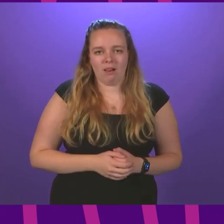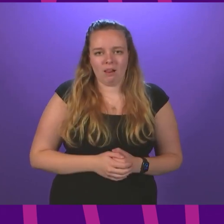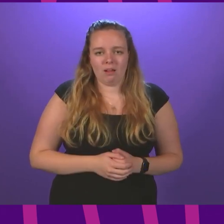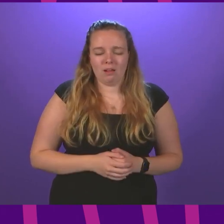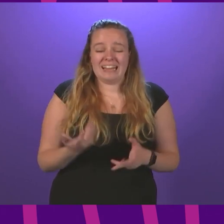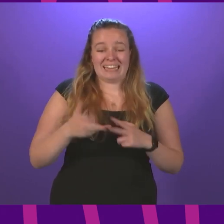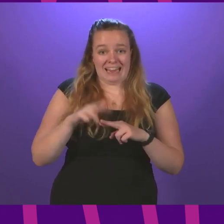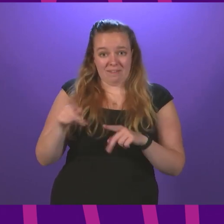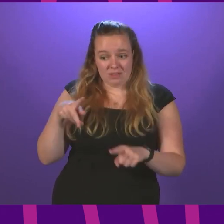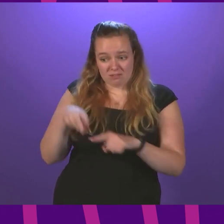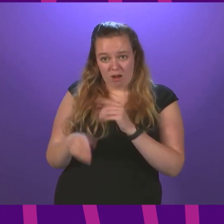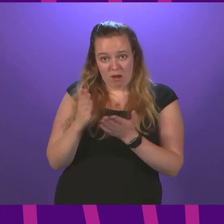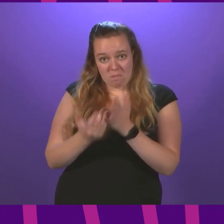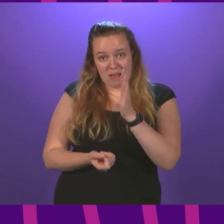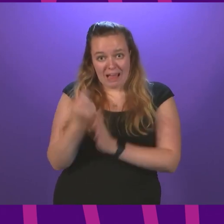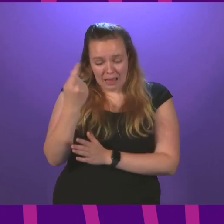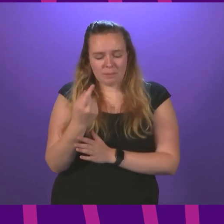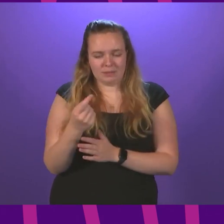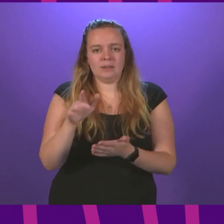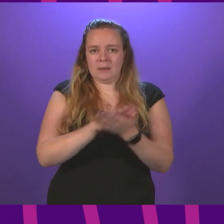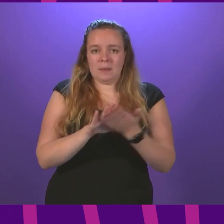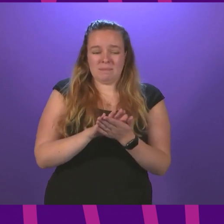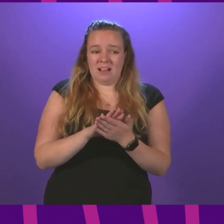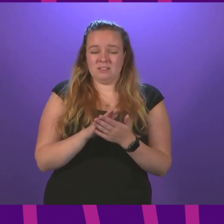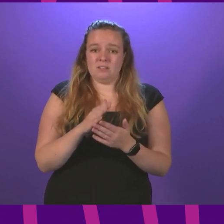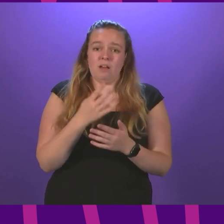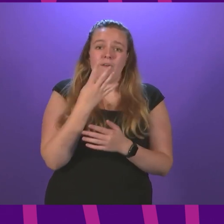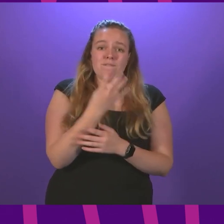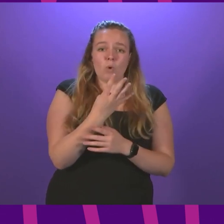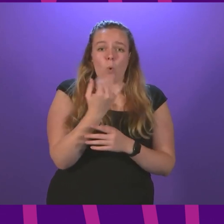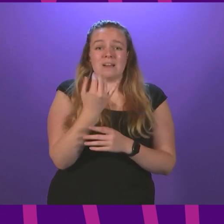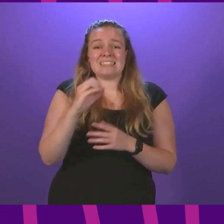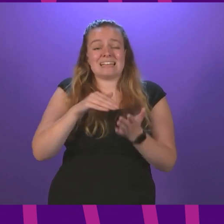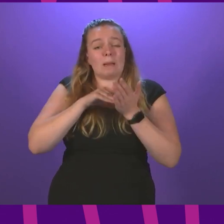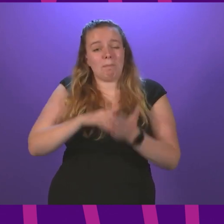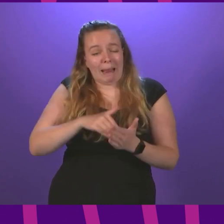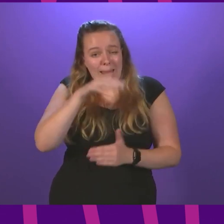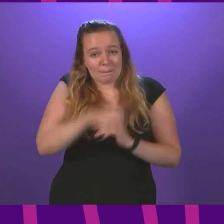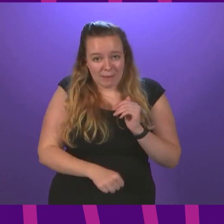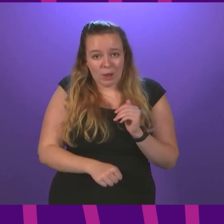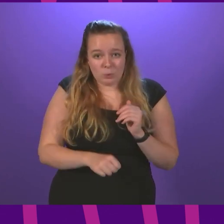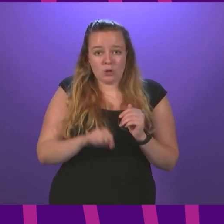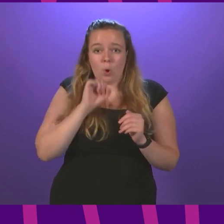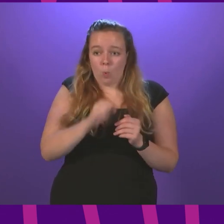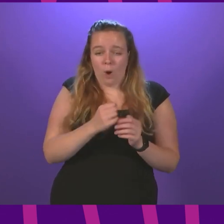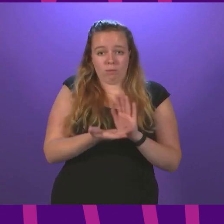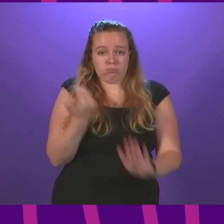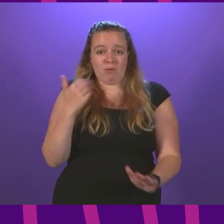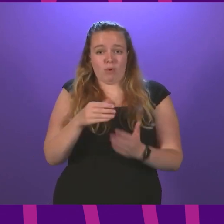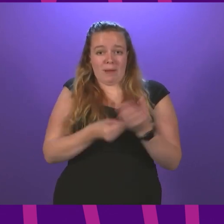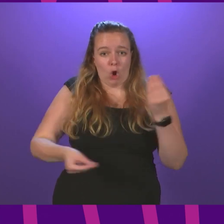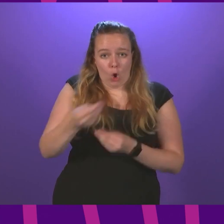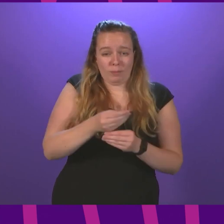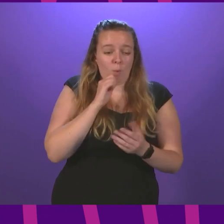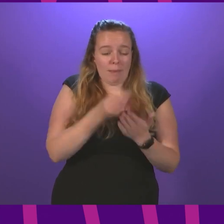If this cut goes ahead, it will put as much as £460 million out of the economy. It will pull